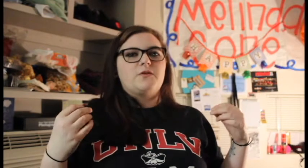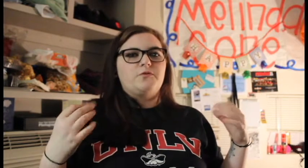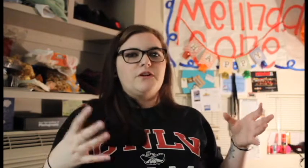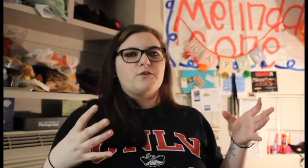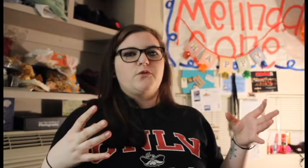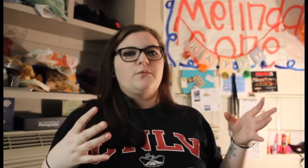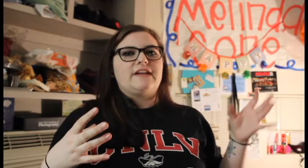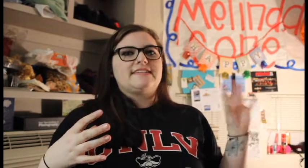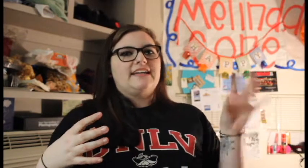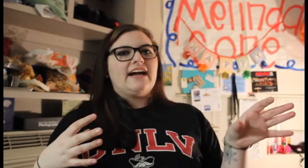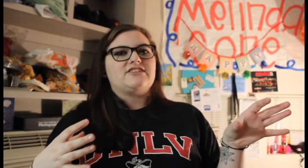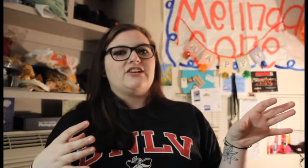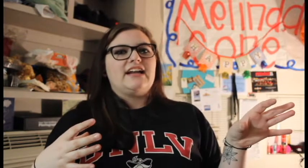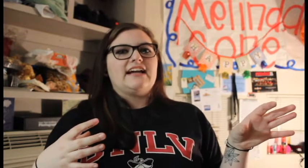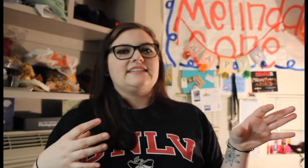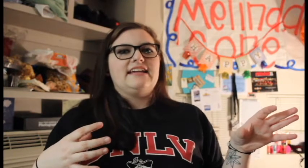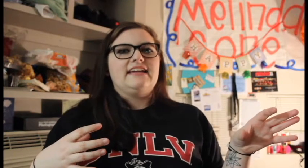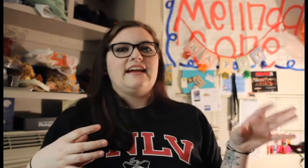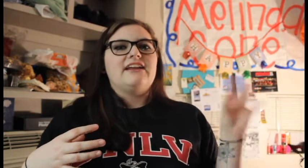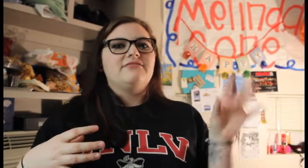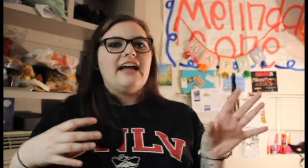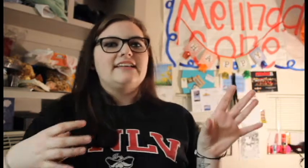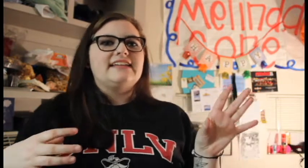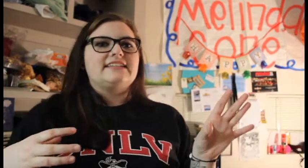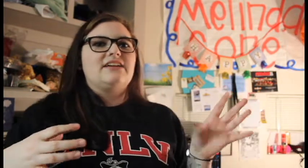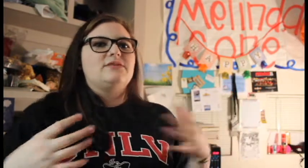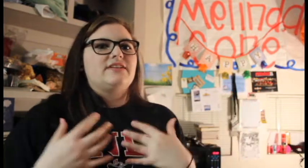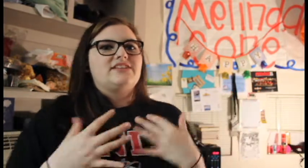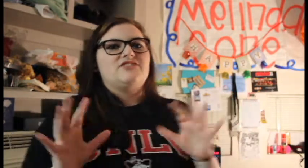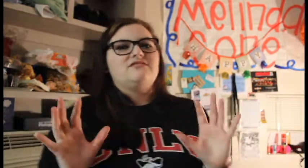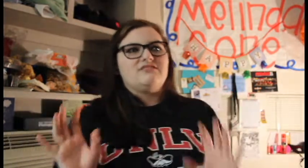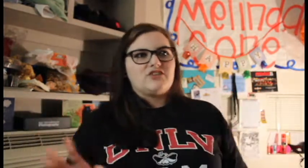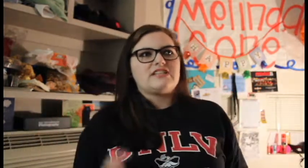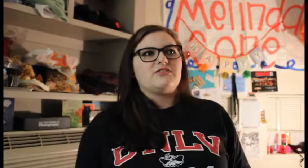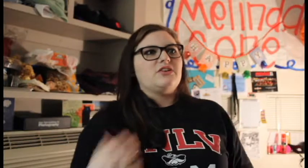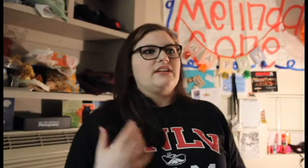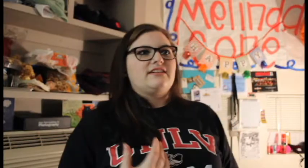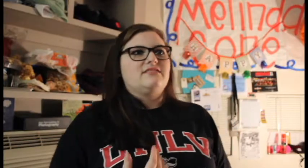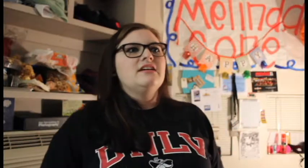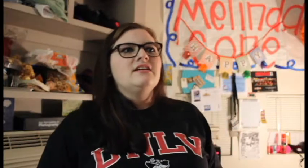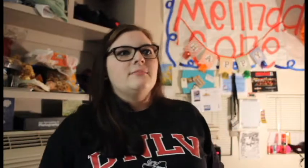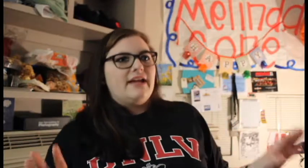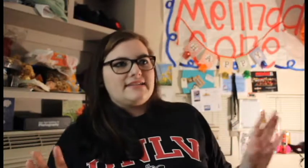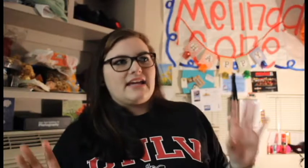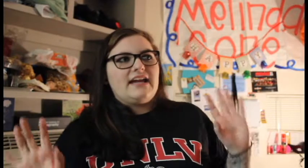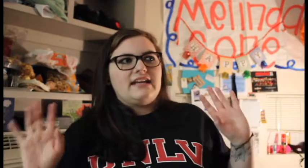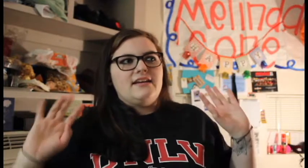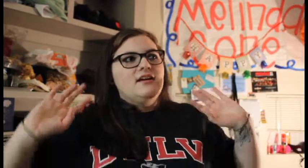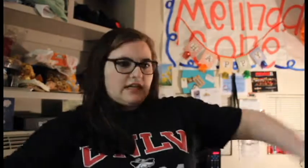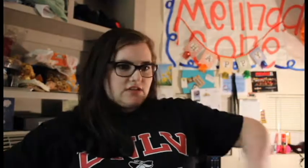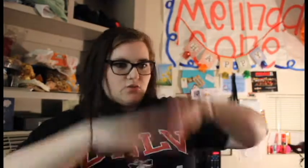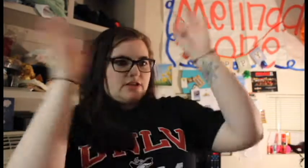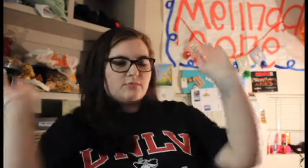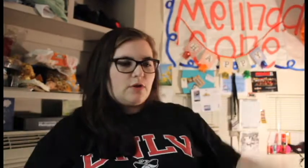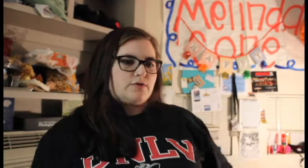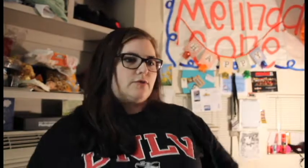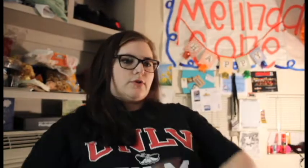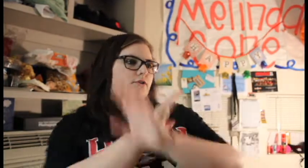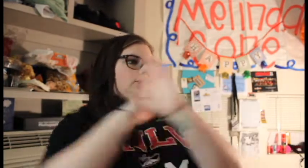little fearful because the guy started acting kind of violent and it was very stressful and I had my anxiety. That situation blows over the